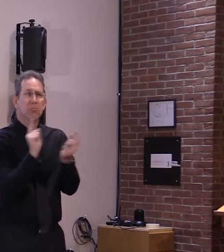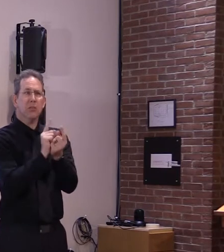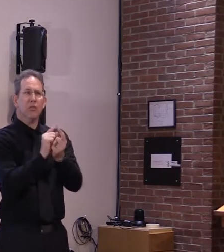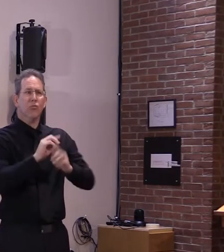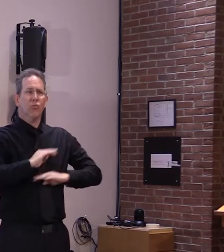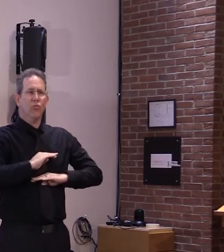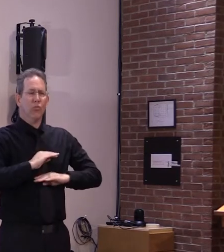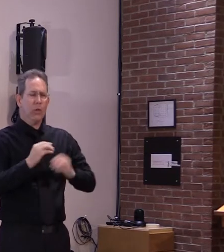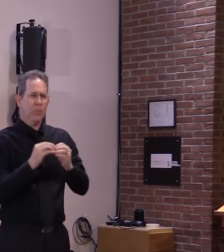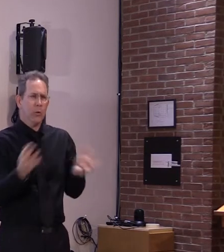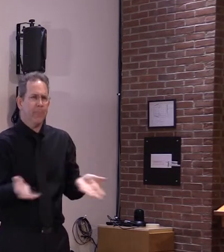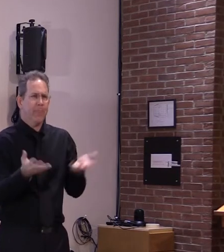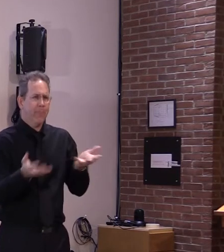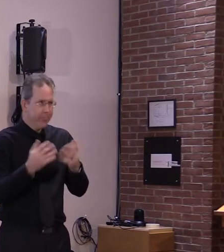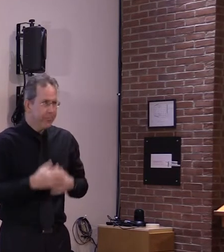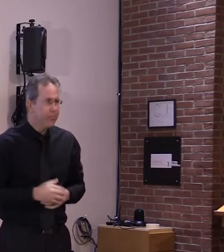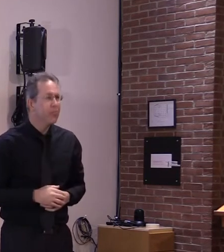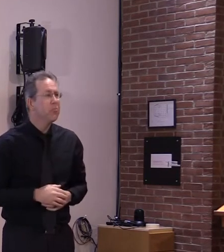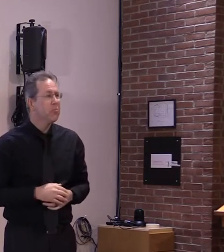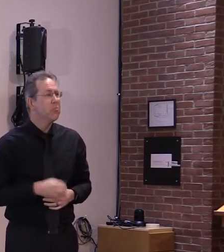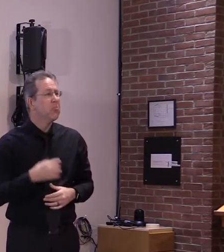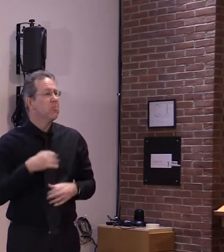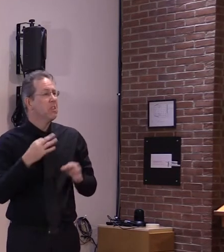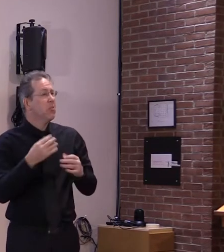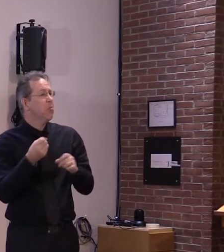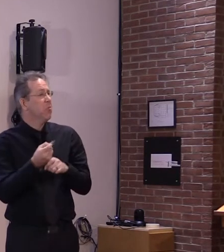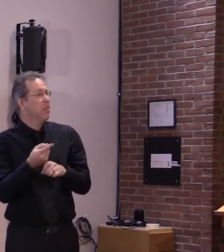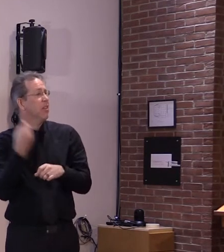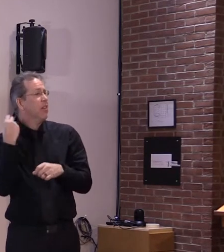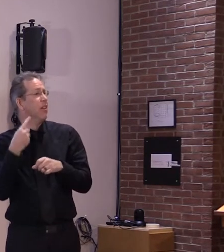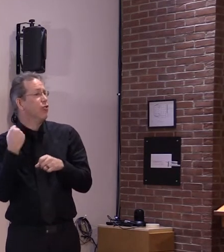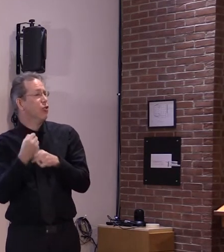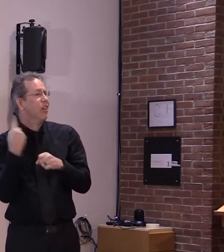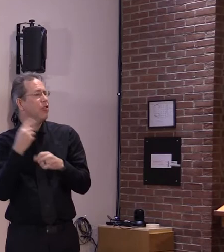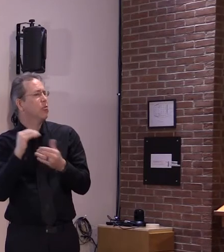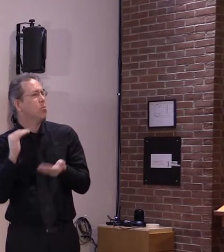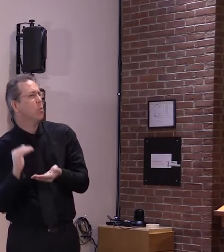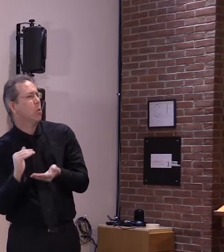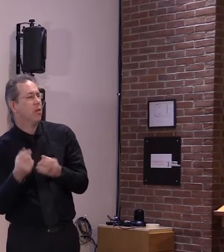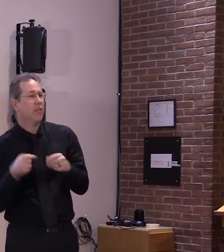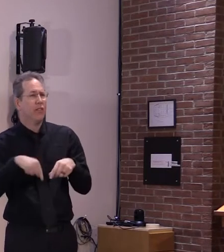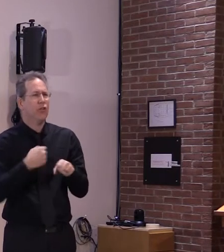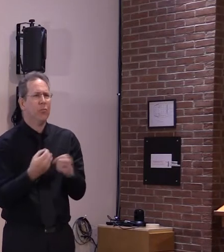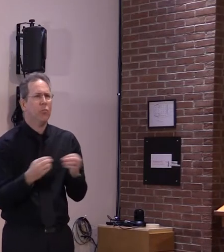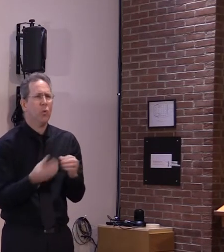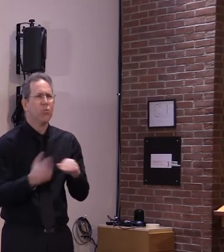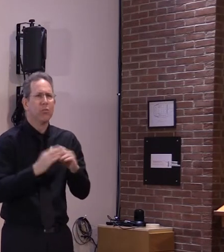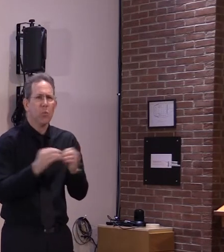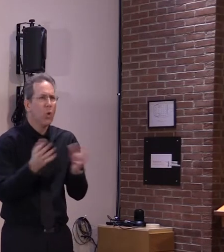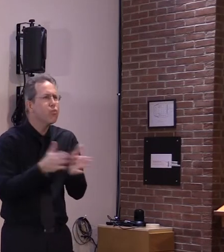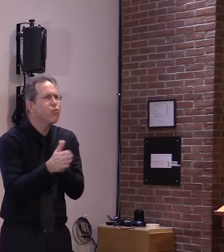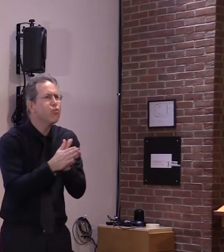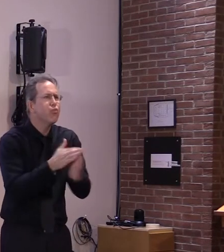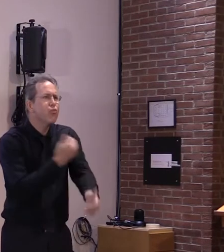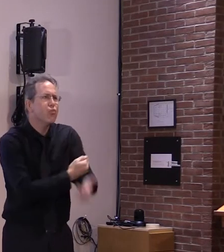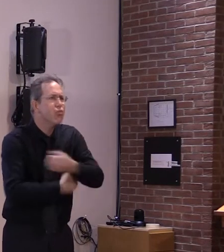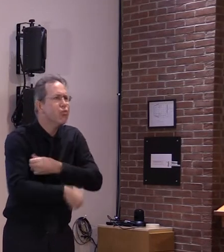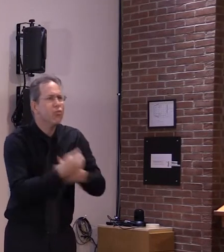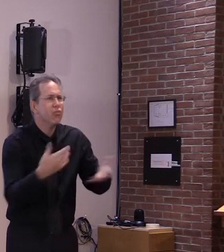ahead of last year's goal at this time and while most of us we'll have to wait a little bit longer for our covid